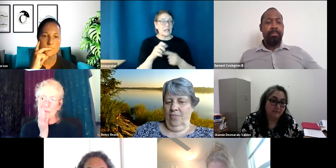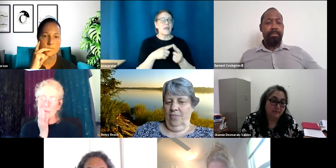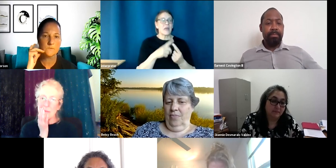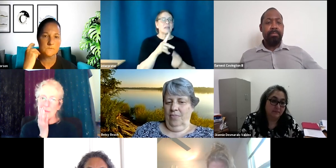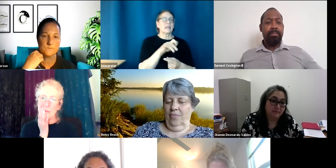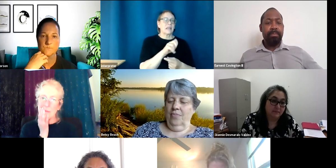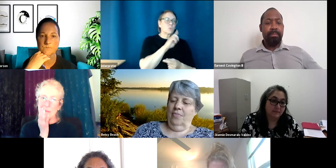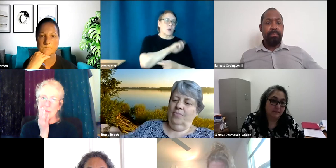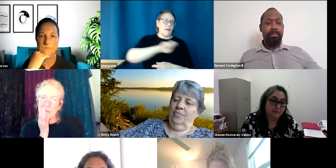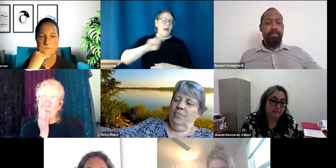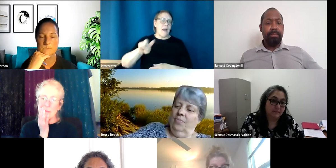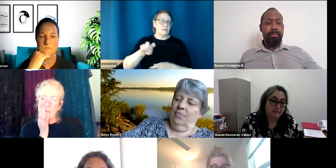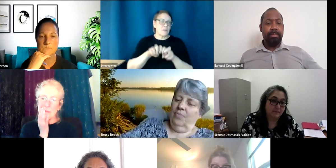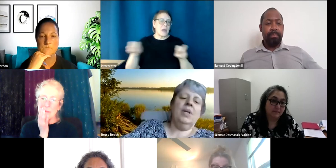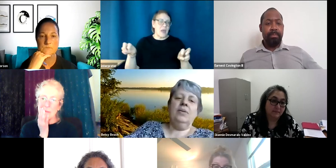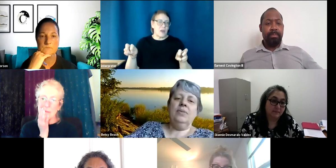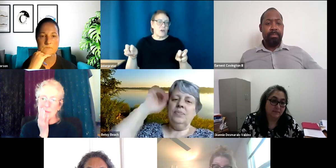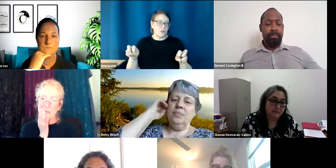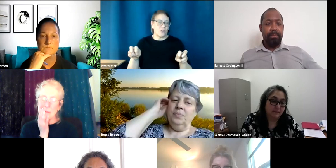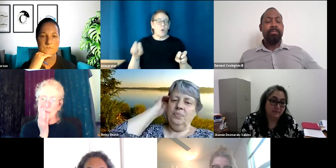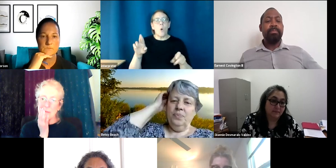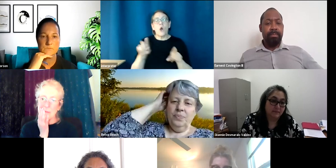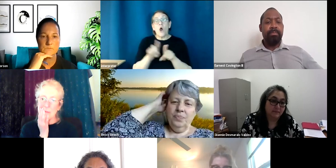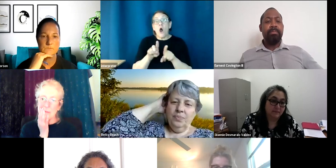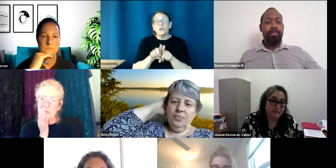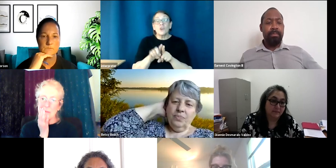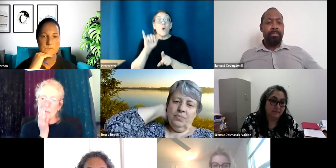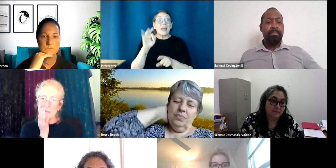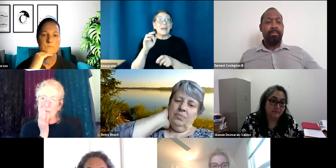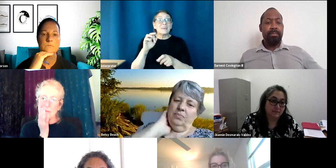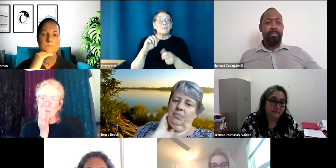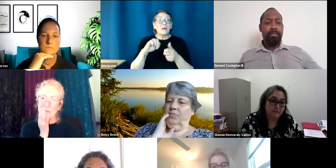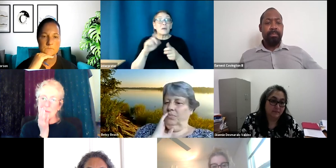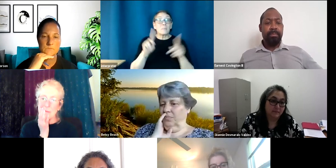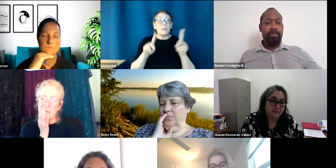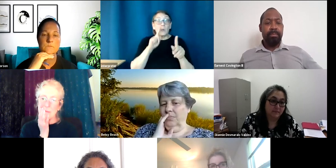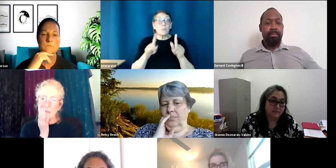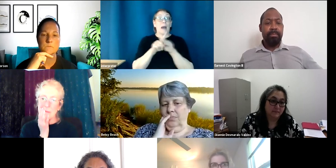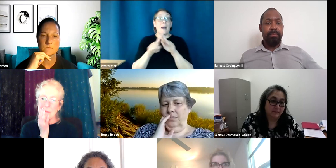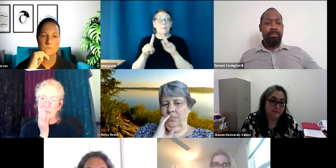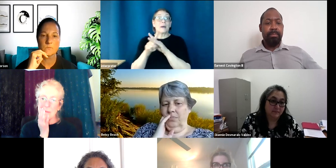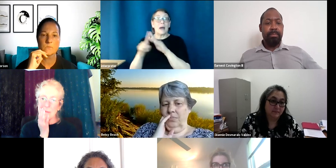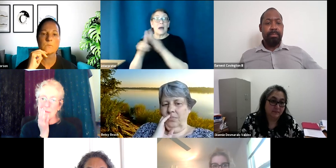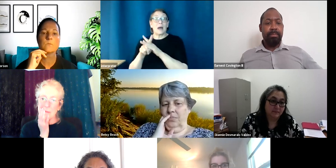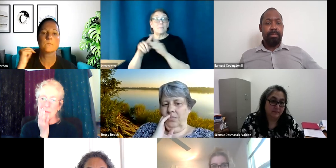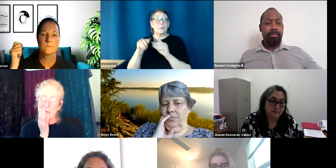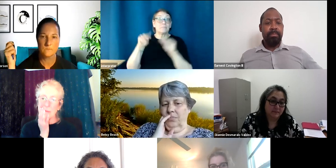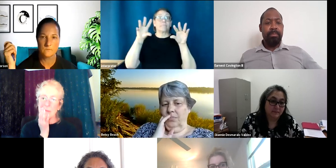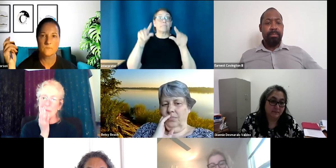um, also like we do have issues with people popping in and, um, turning their cameras on and whatnot. So